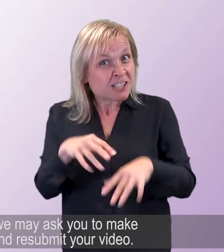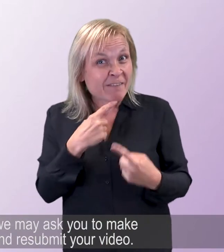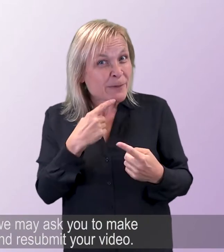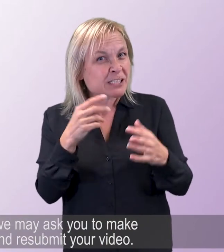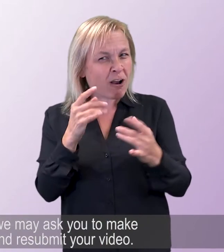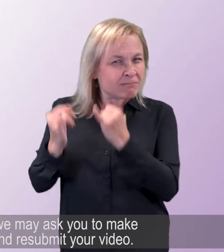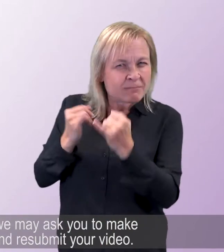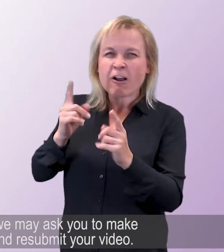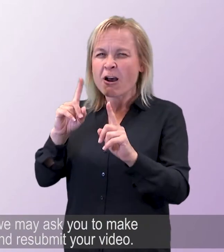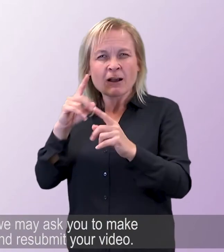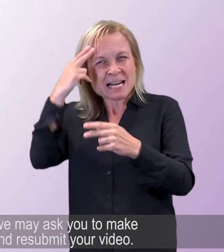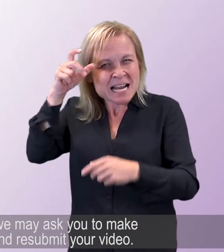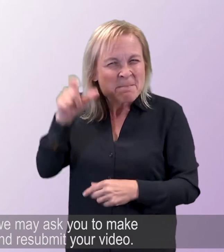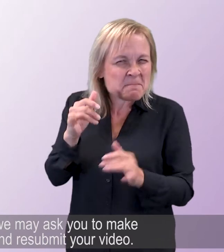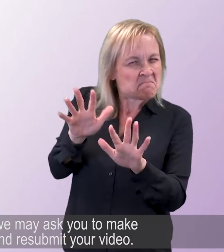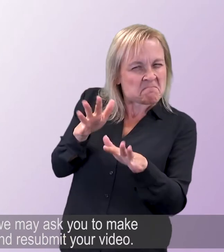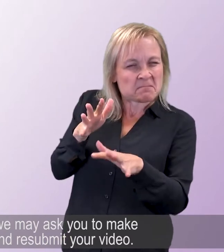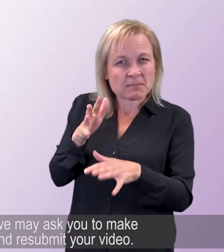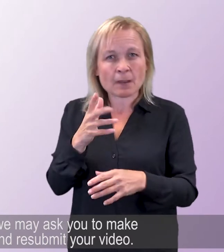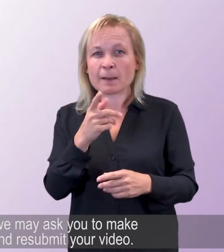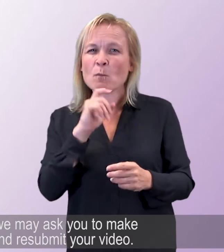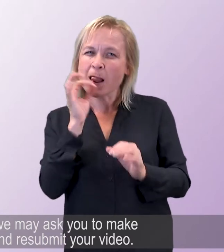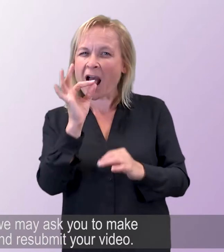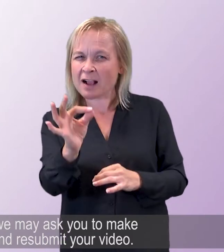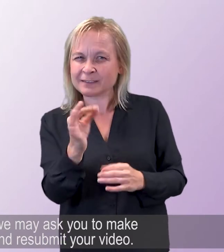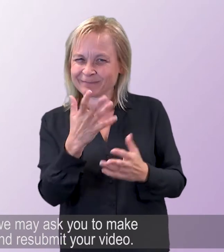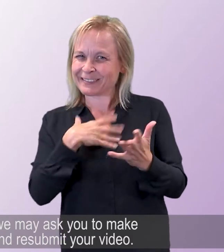If you do, we may ask you to make changes and resubmit your video.